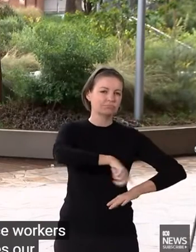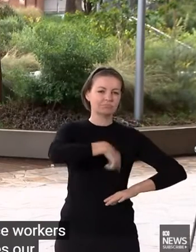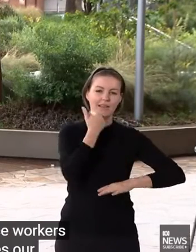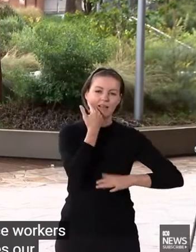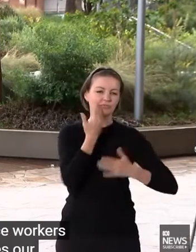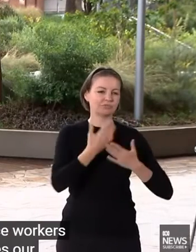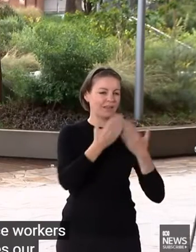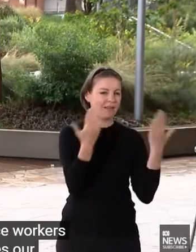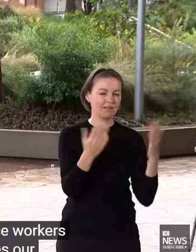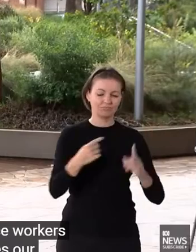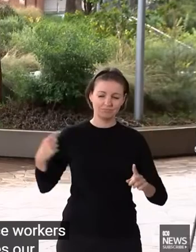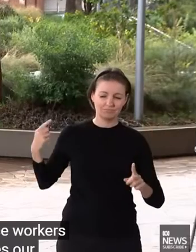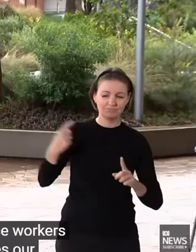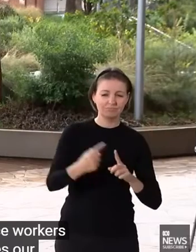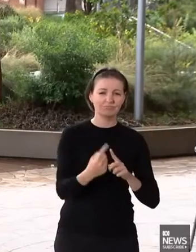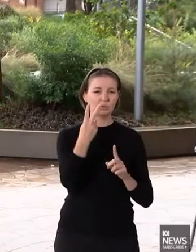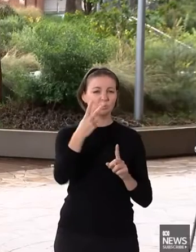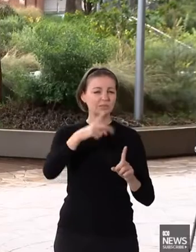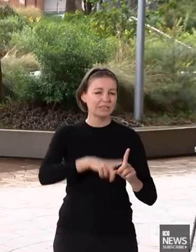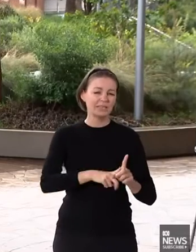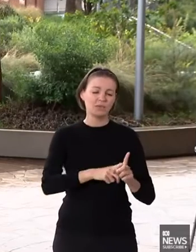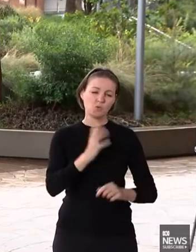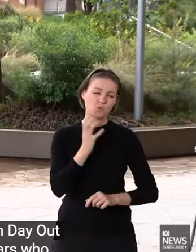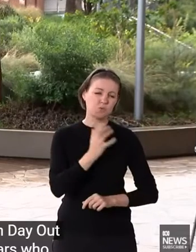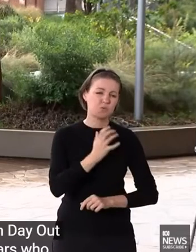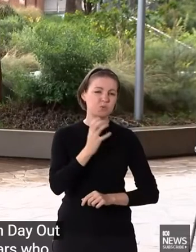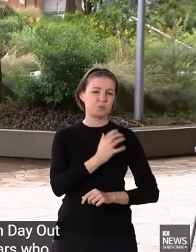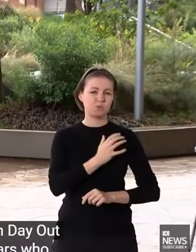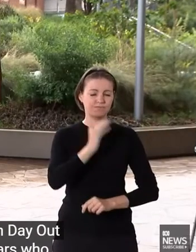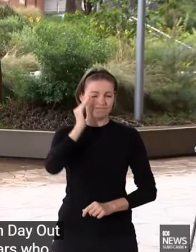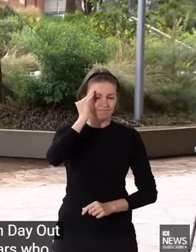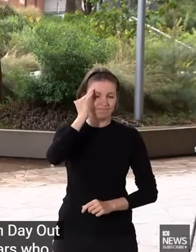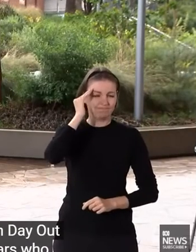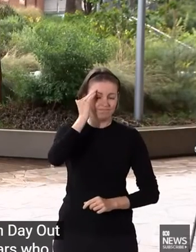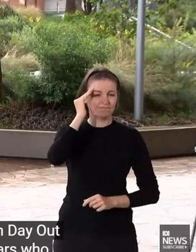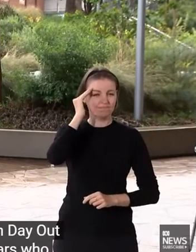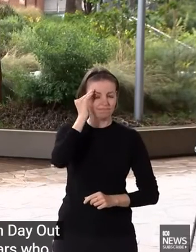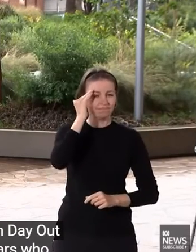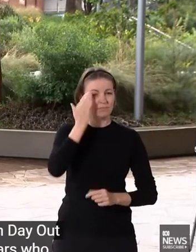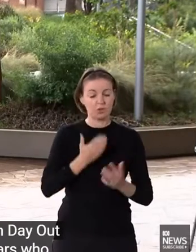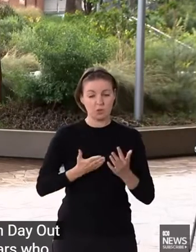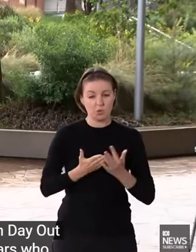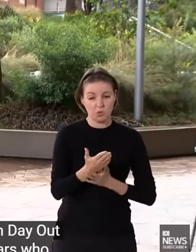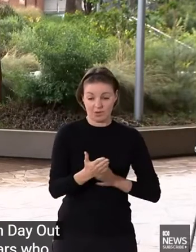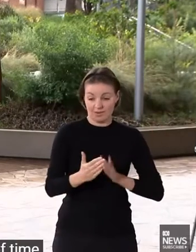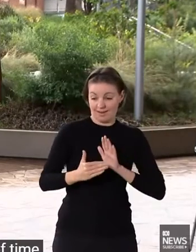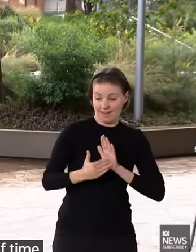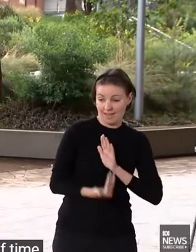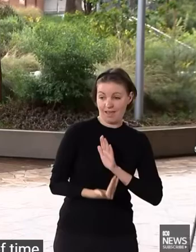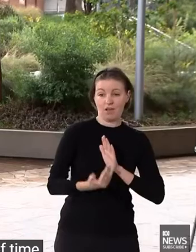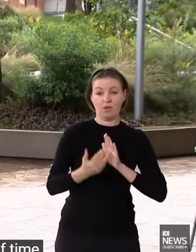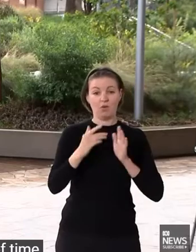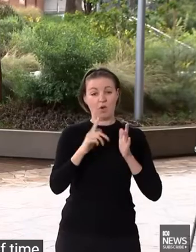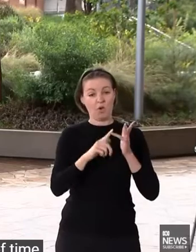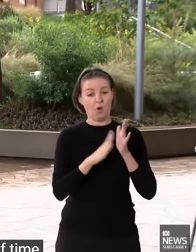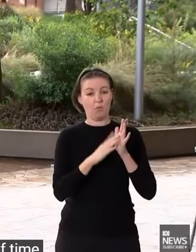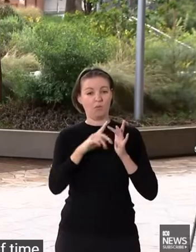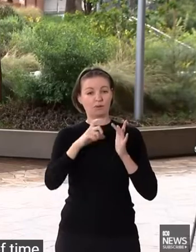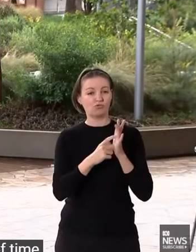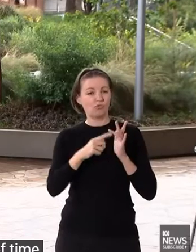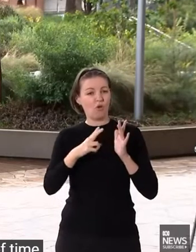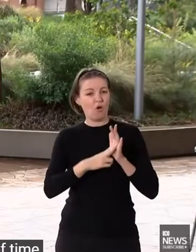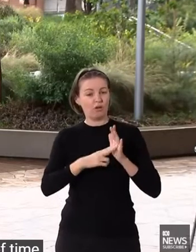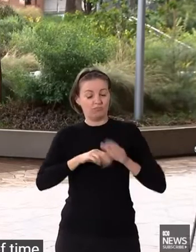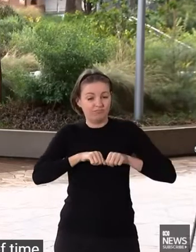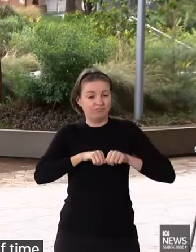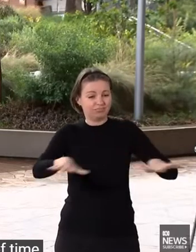over the last two years, who through this period of time, through this Omicron outbreak, continue to provide the care